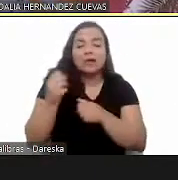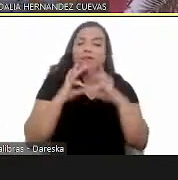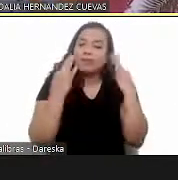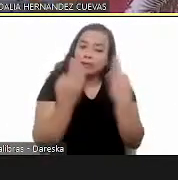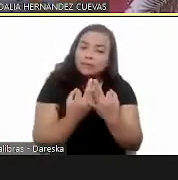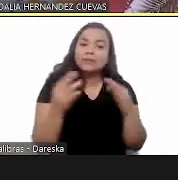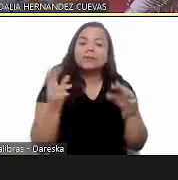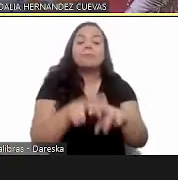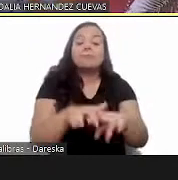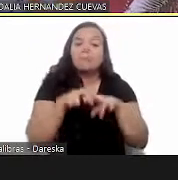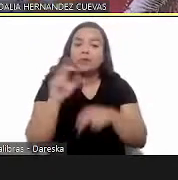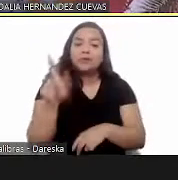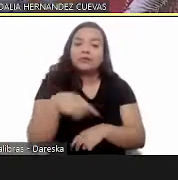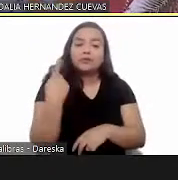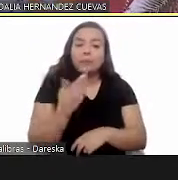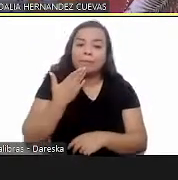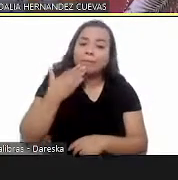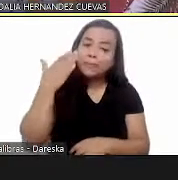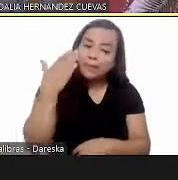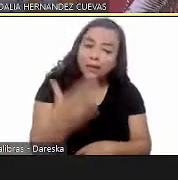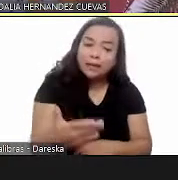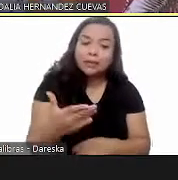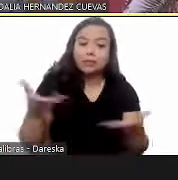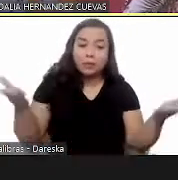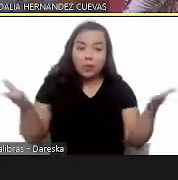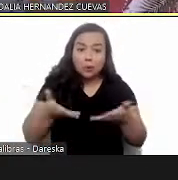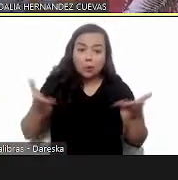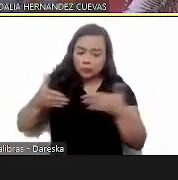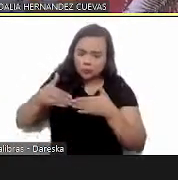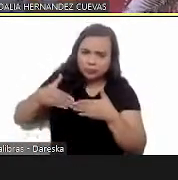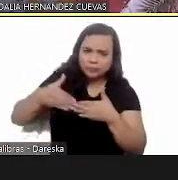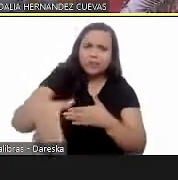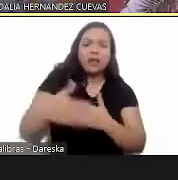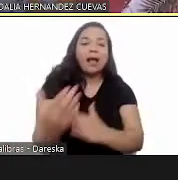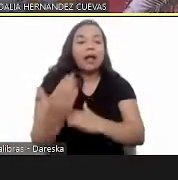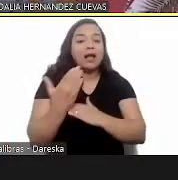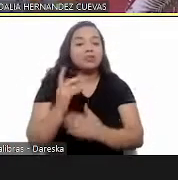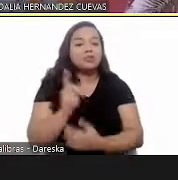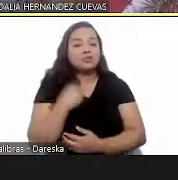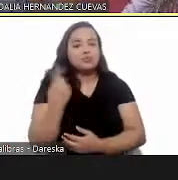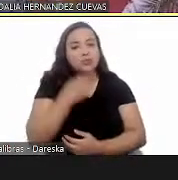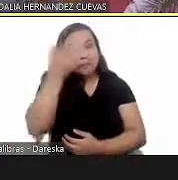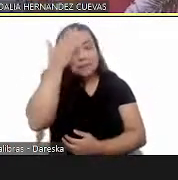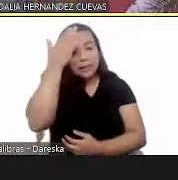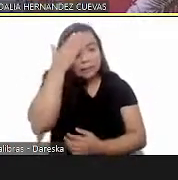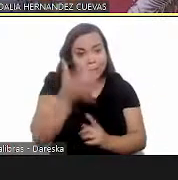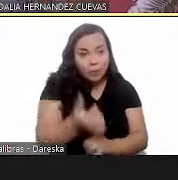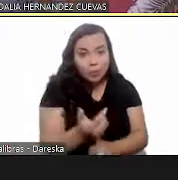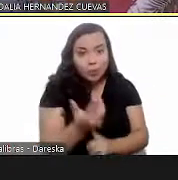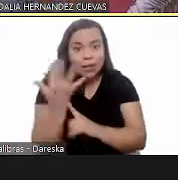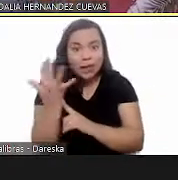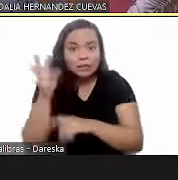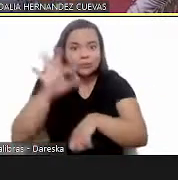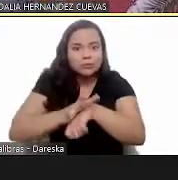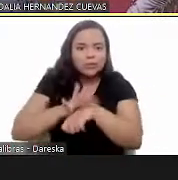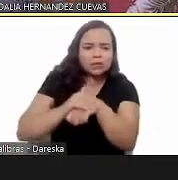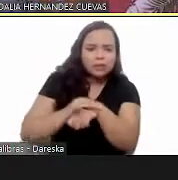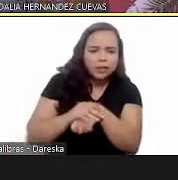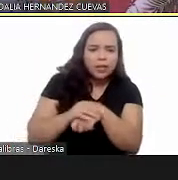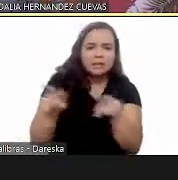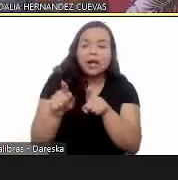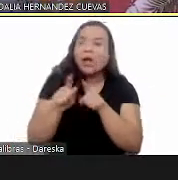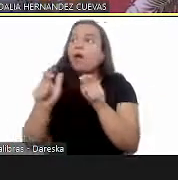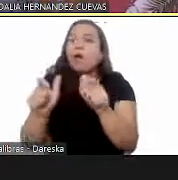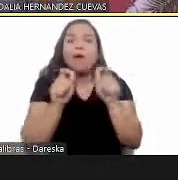is why we ask that from this day on they help us to know how many we are and where we are